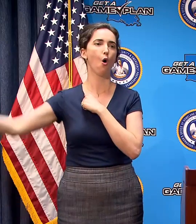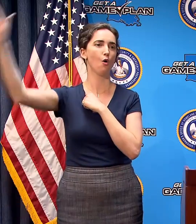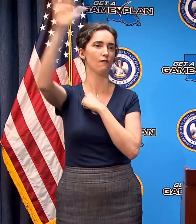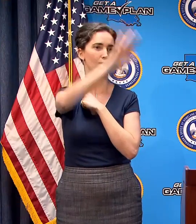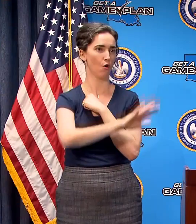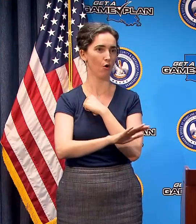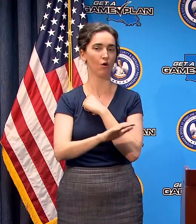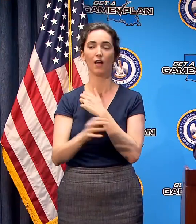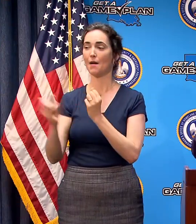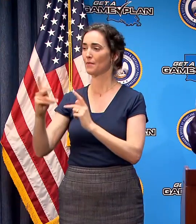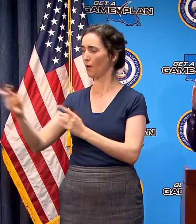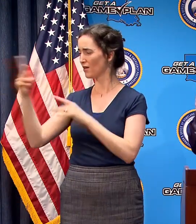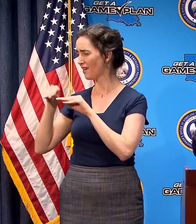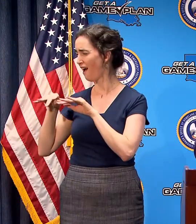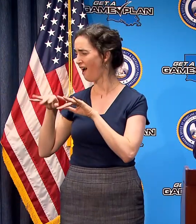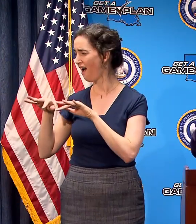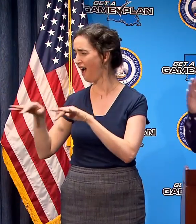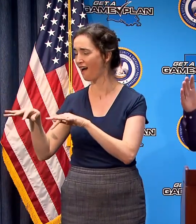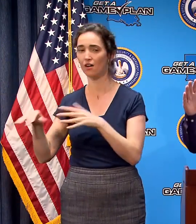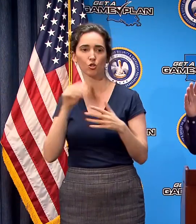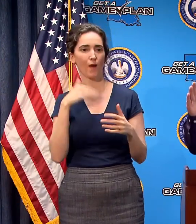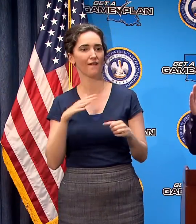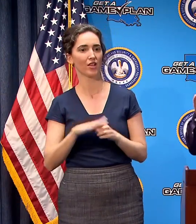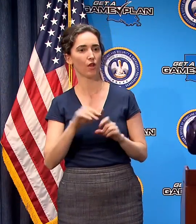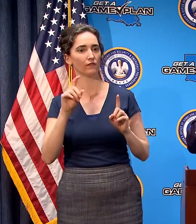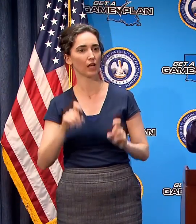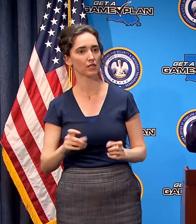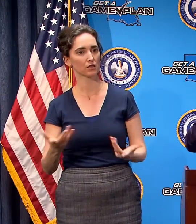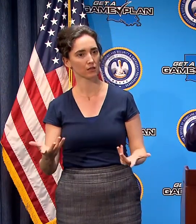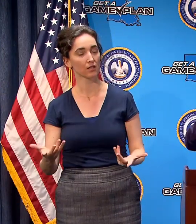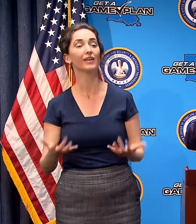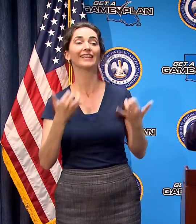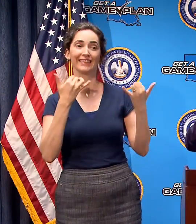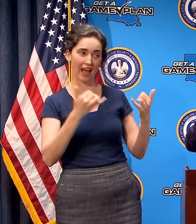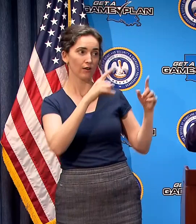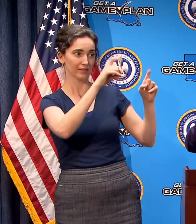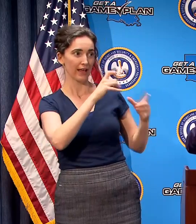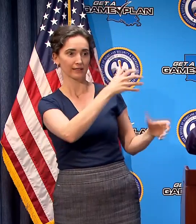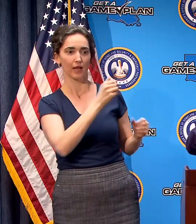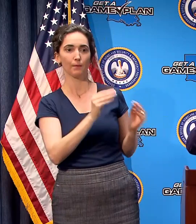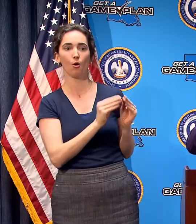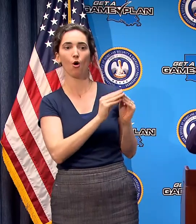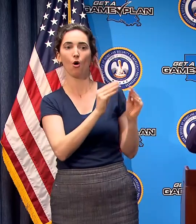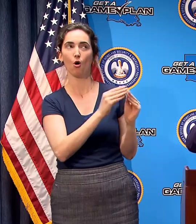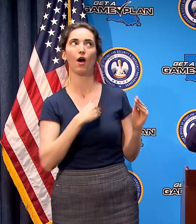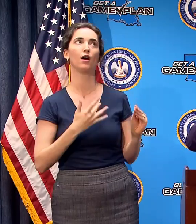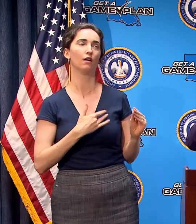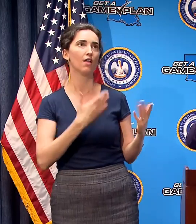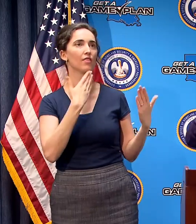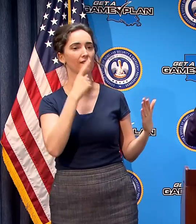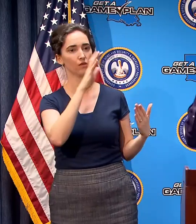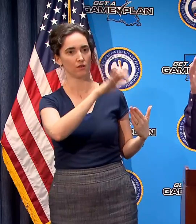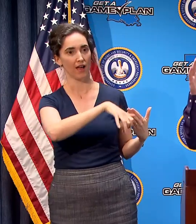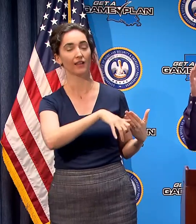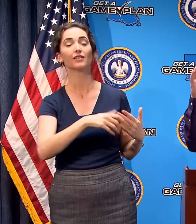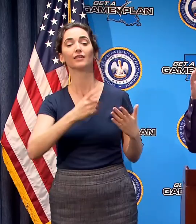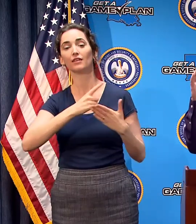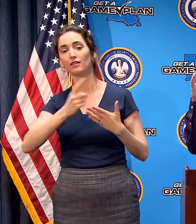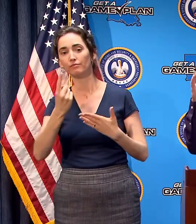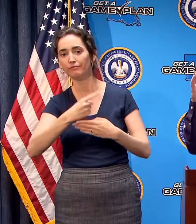and the throughput and it is ramping up and I'm thankful for that and over the coming days and weeks I think we're going to see it expand